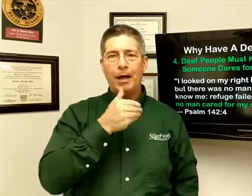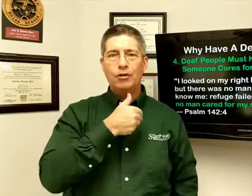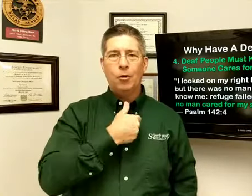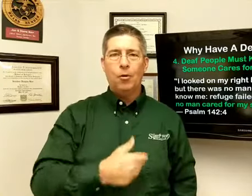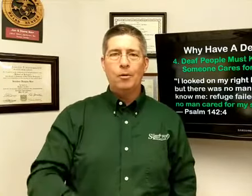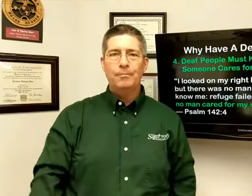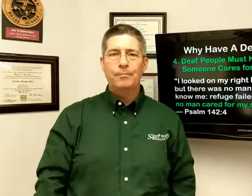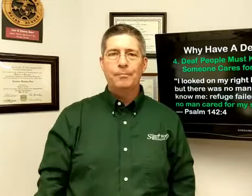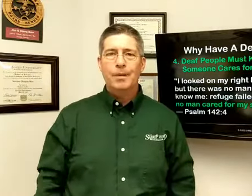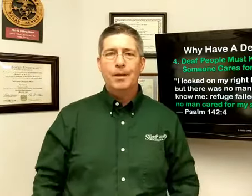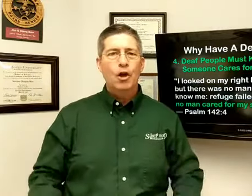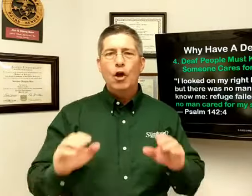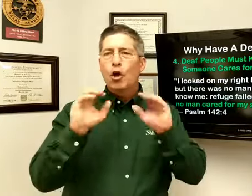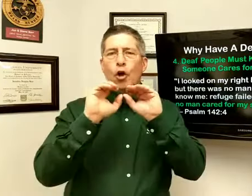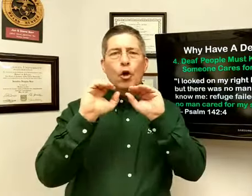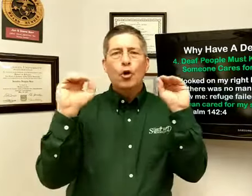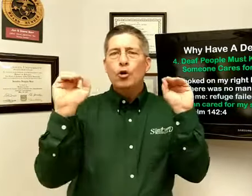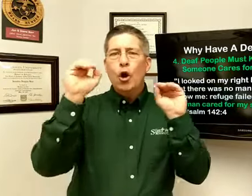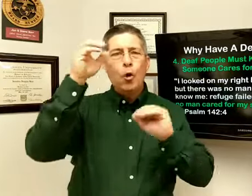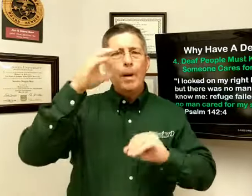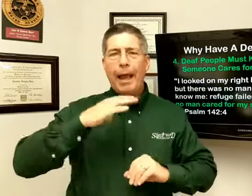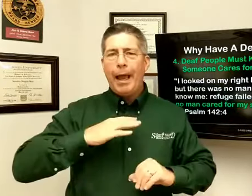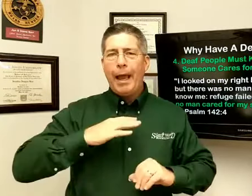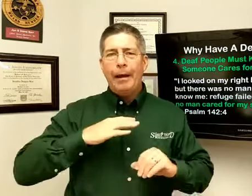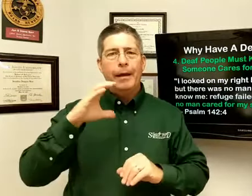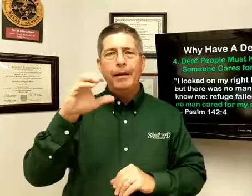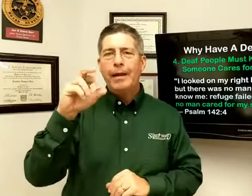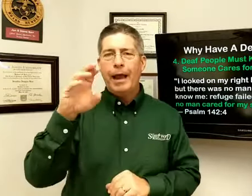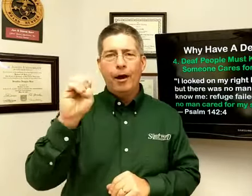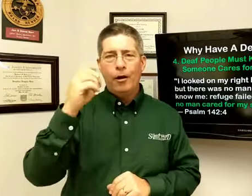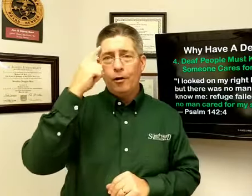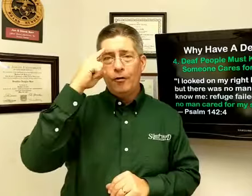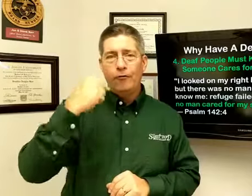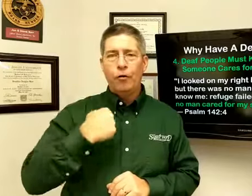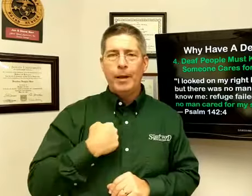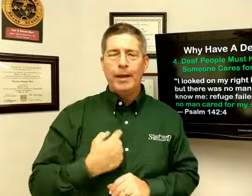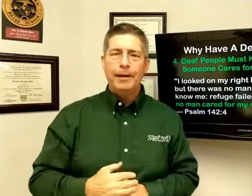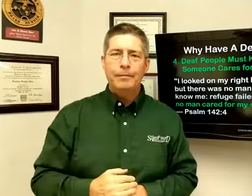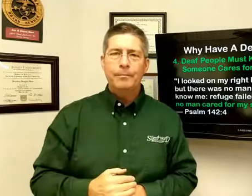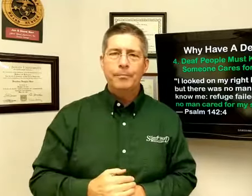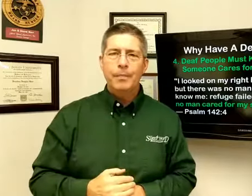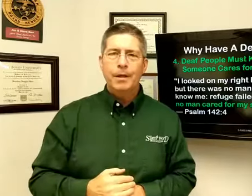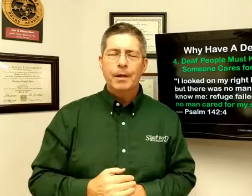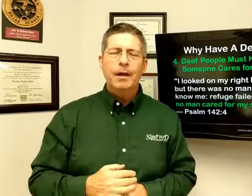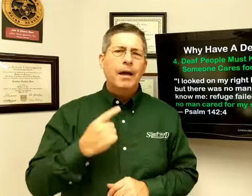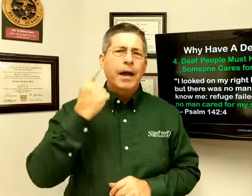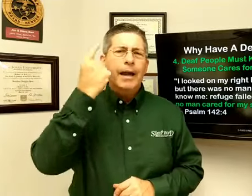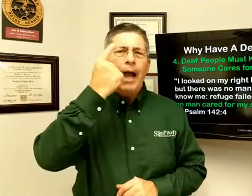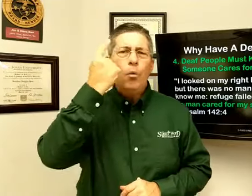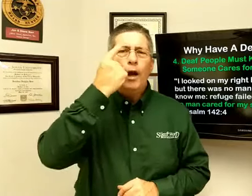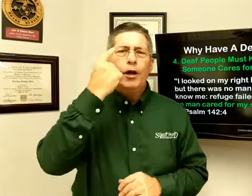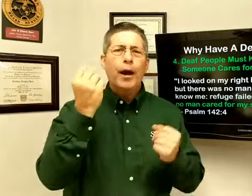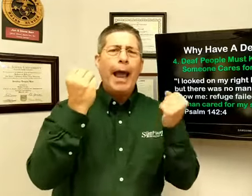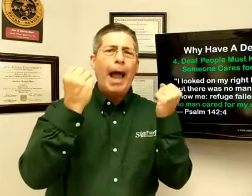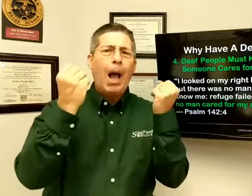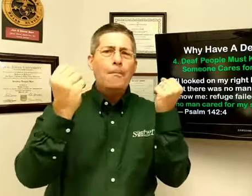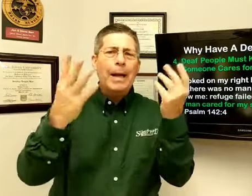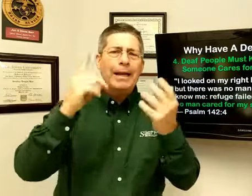soul. No man cared for me. And I wonder how many